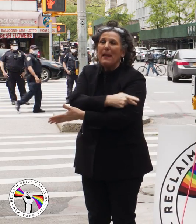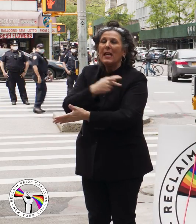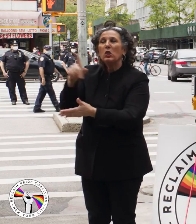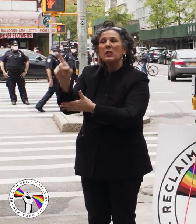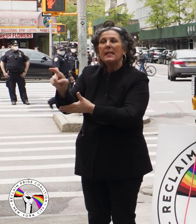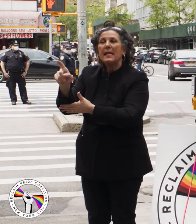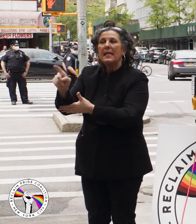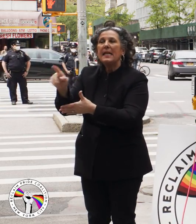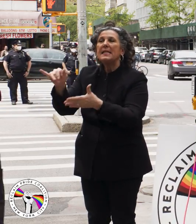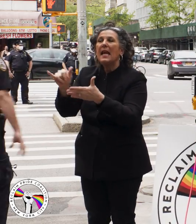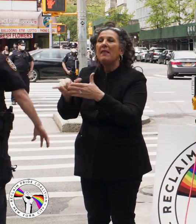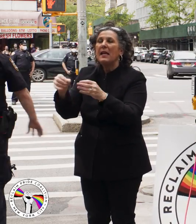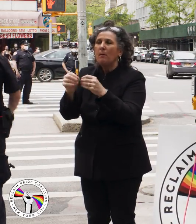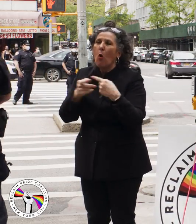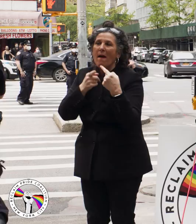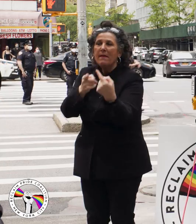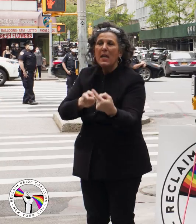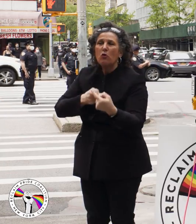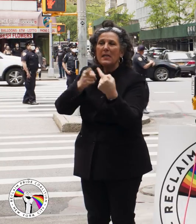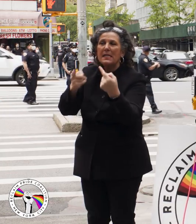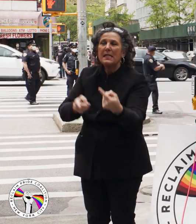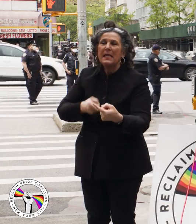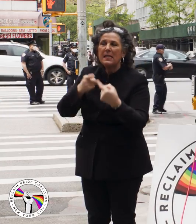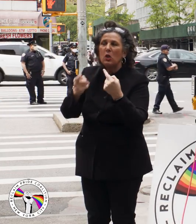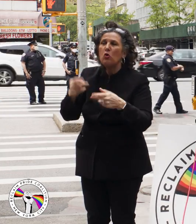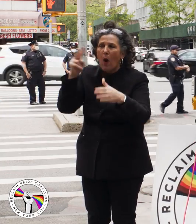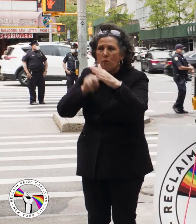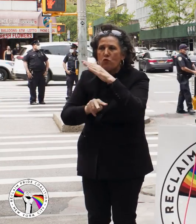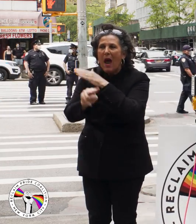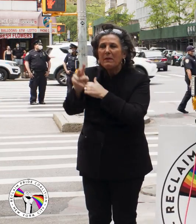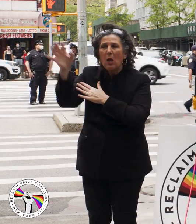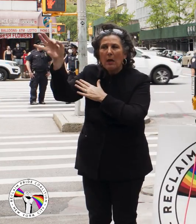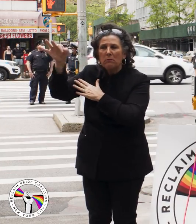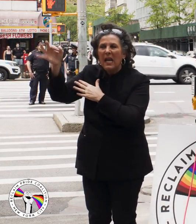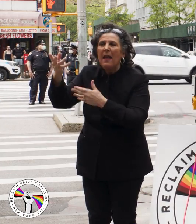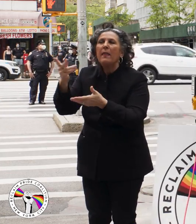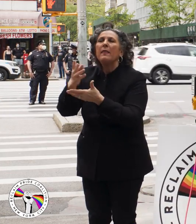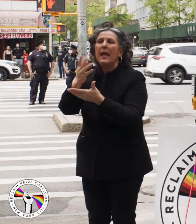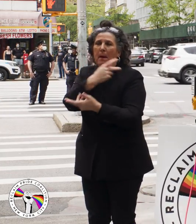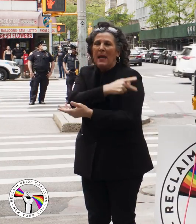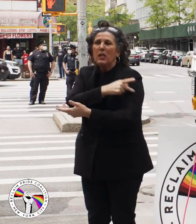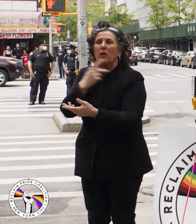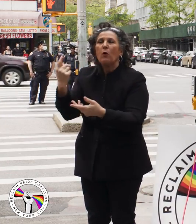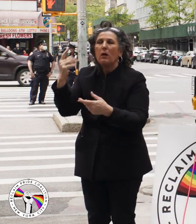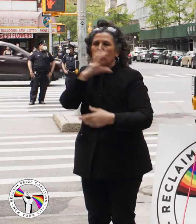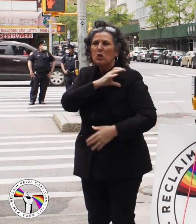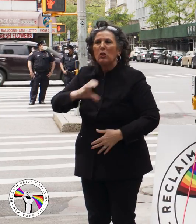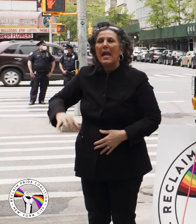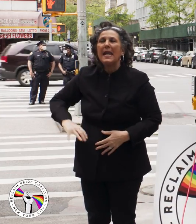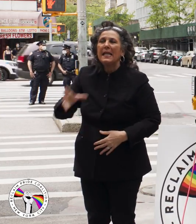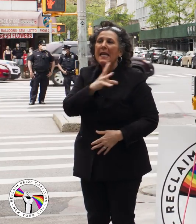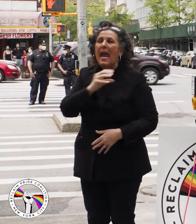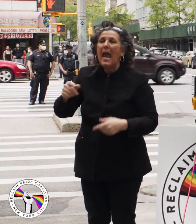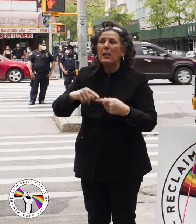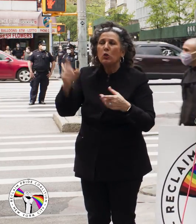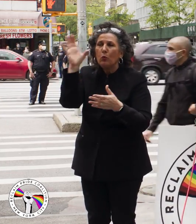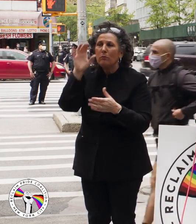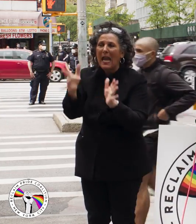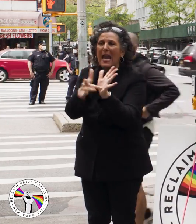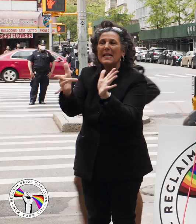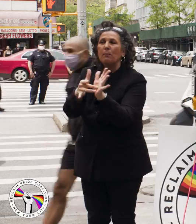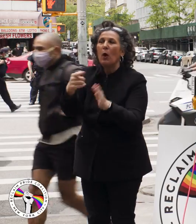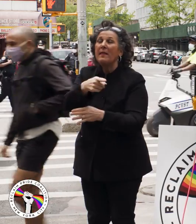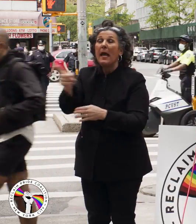need, but more vigorously to proselytize those patients to his extremist evangelical Christianity and to exploit